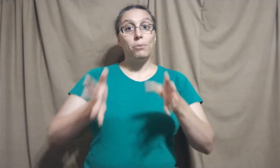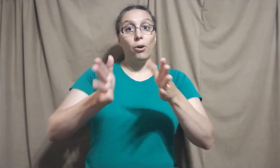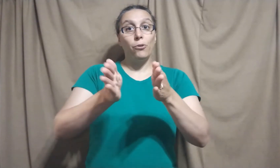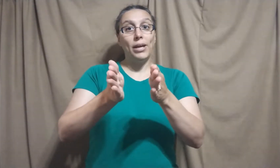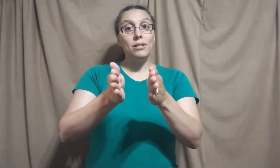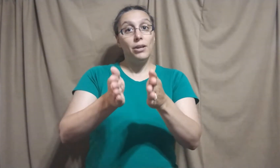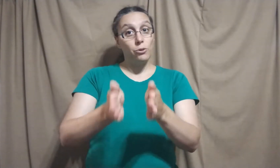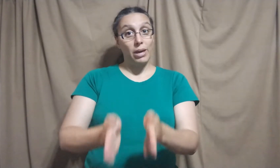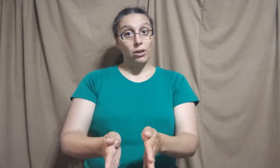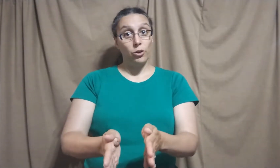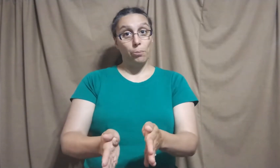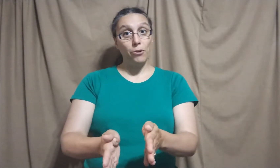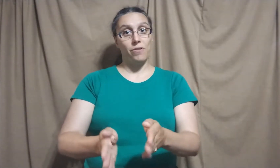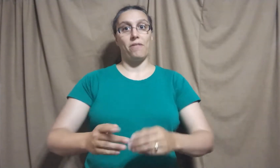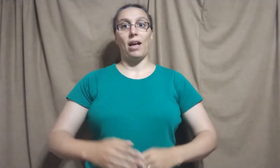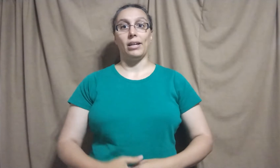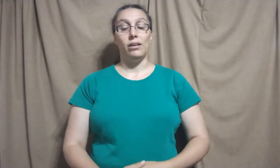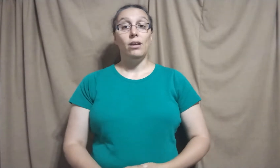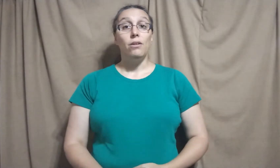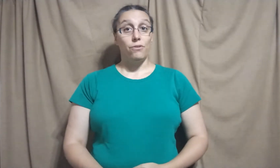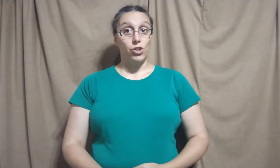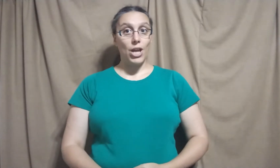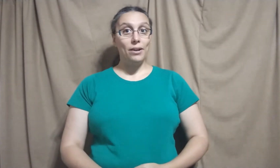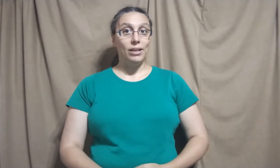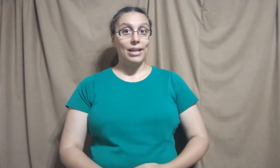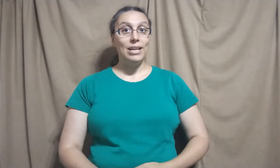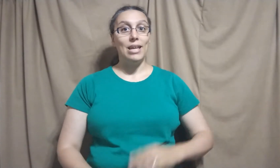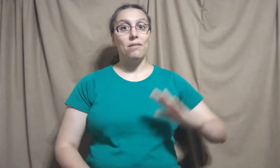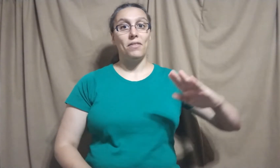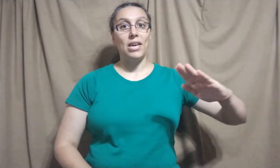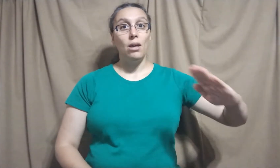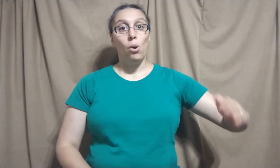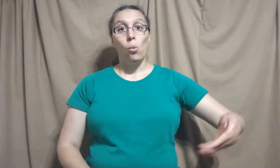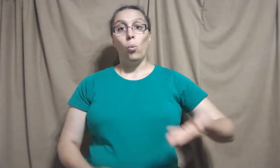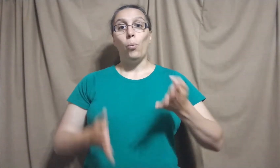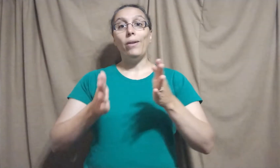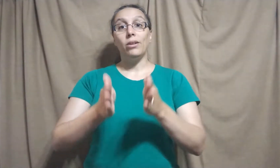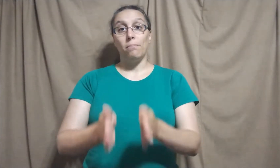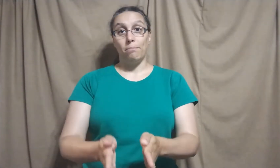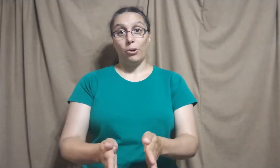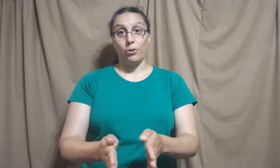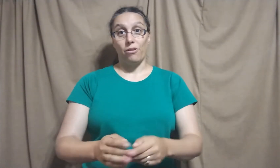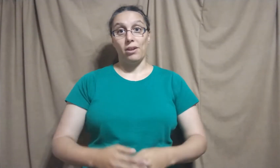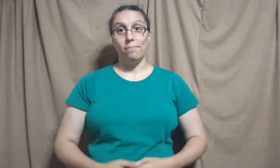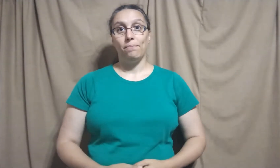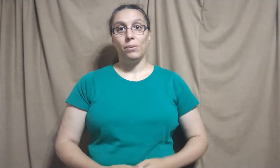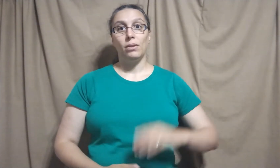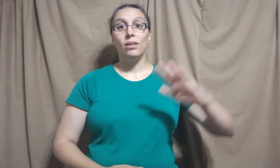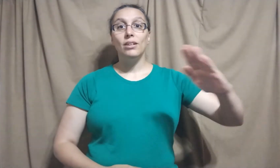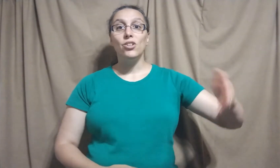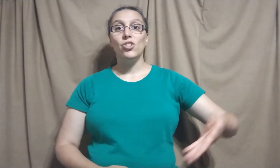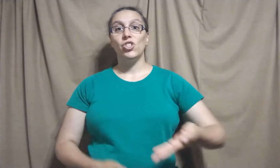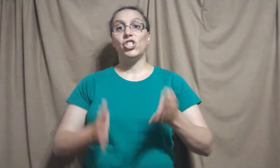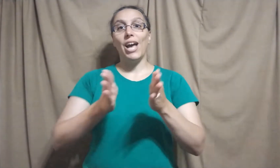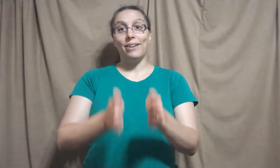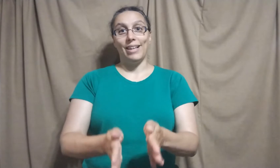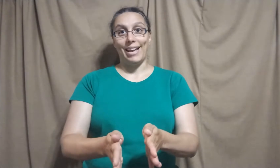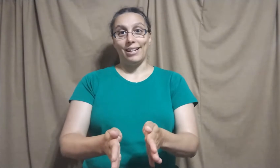up your other hand, and you make your person sign. So the chatelaine is the welcome person. Chatelaine.